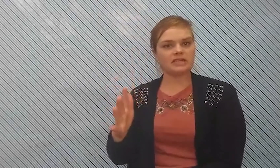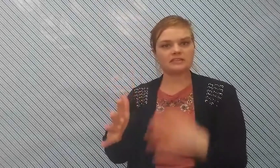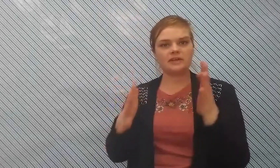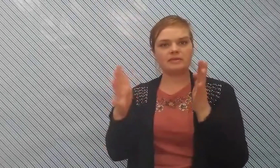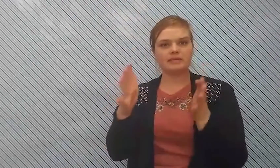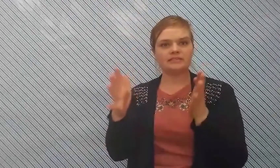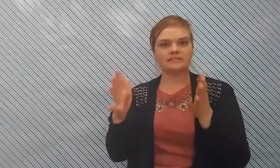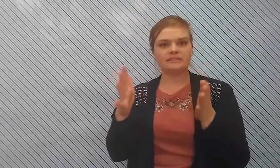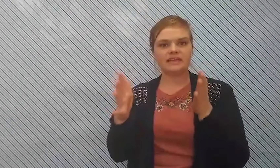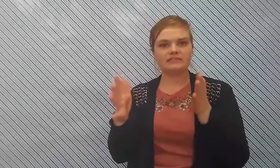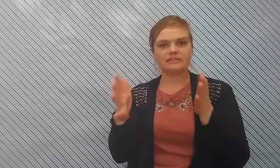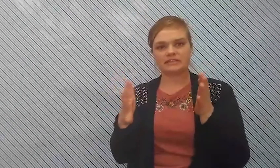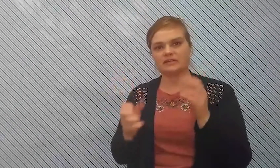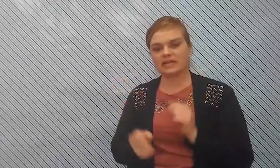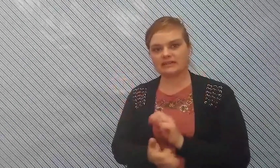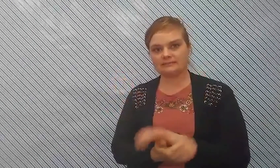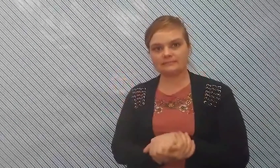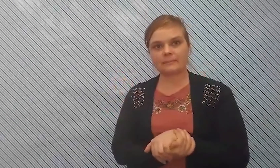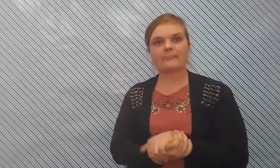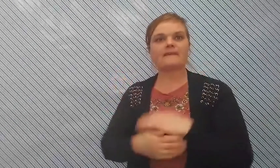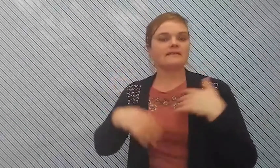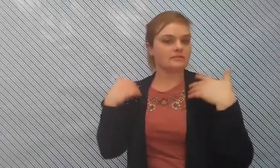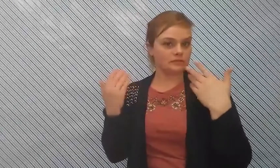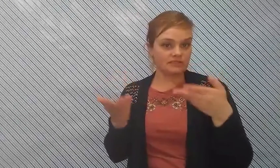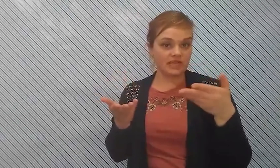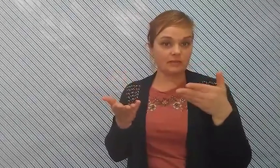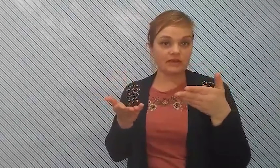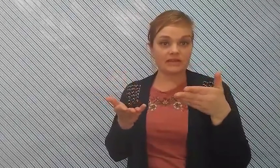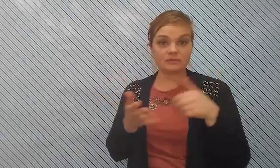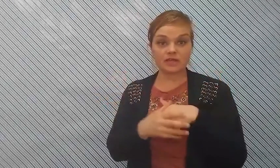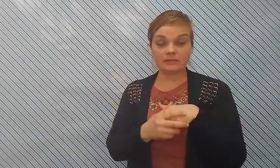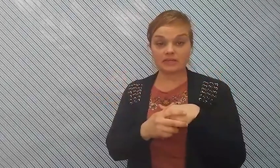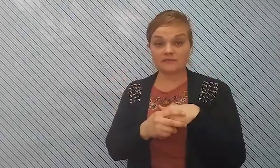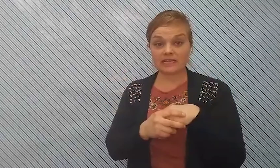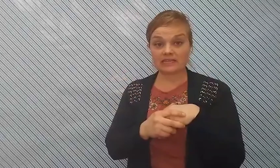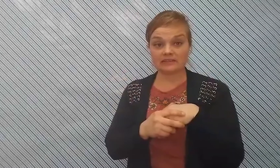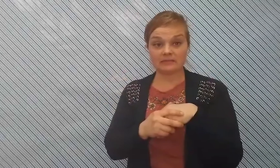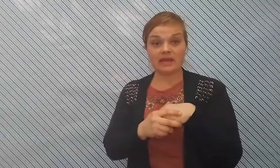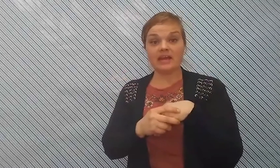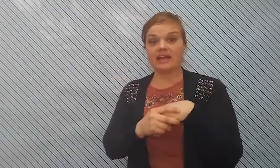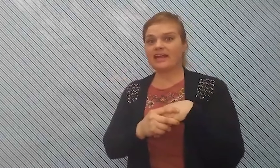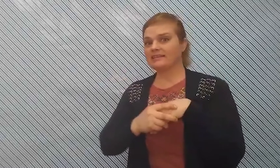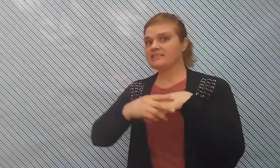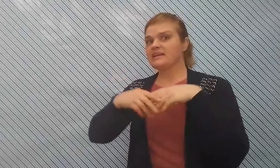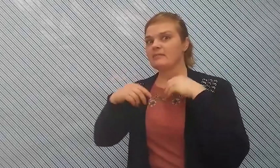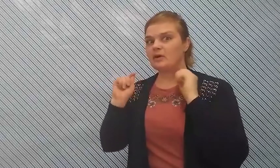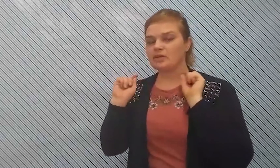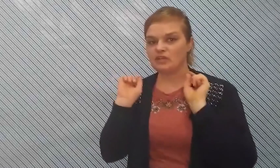classify people at different levels in their kingdom so today we're going to actually be talking about a different kingdom and about about